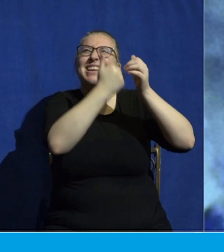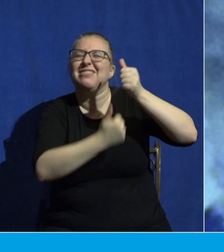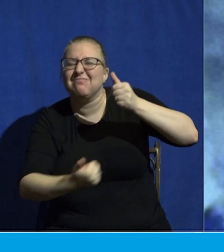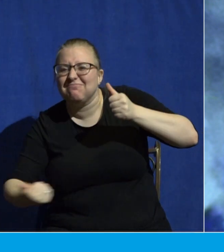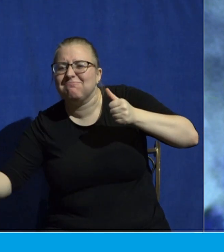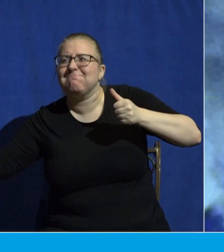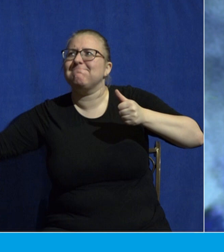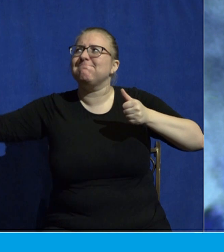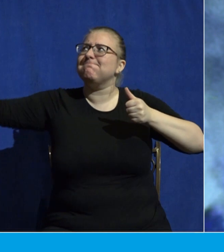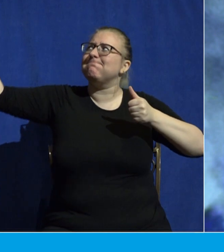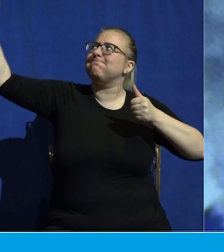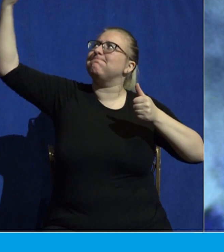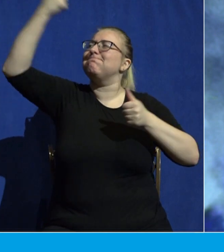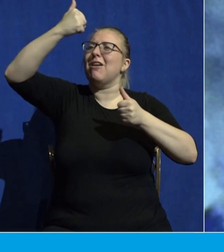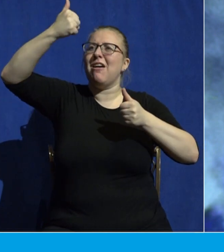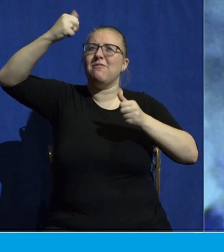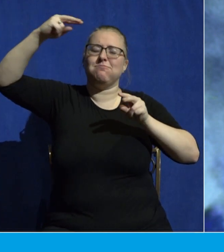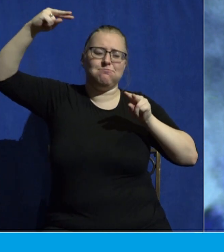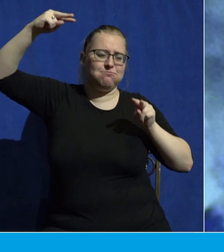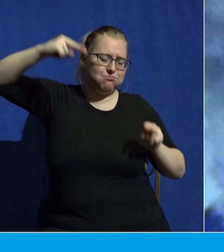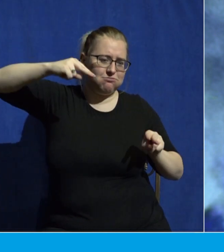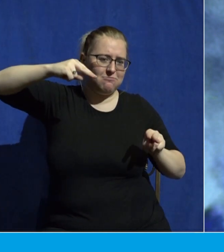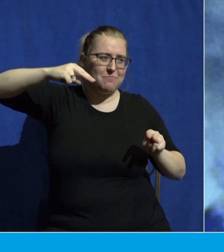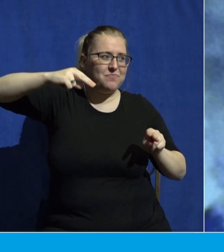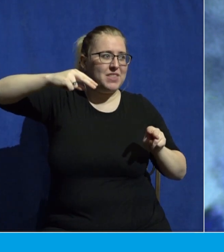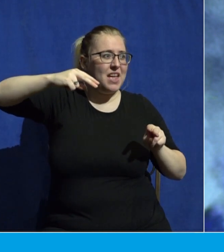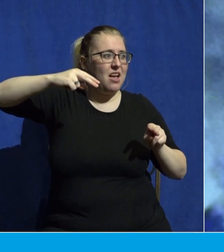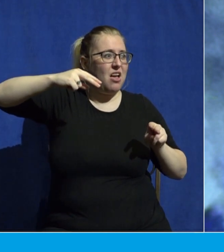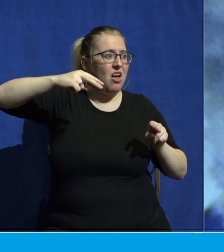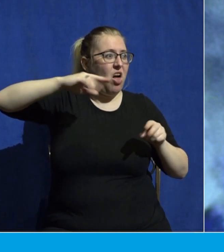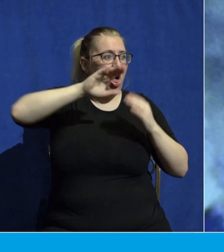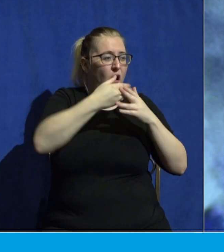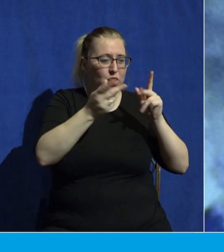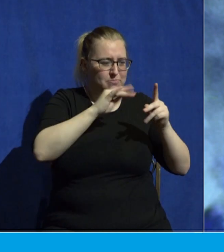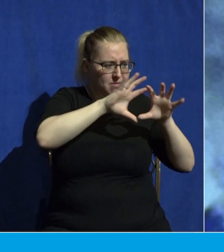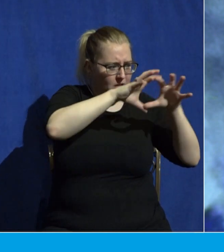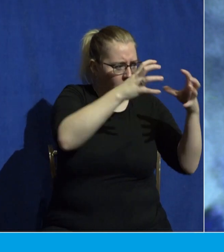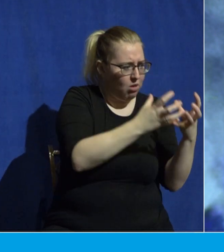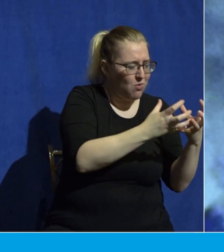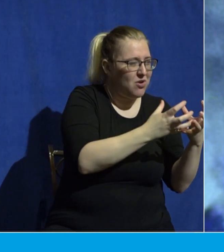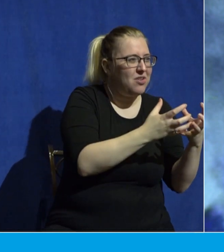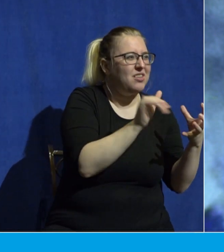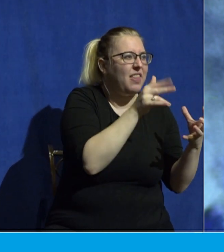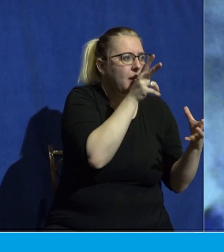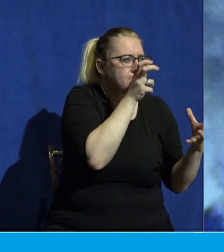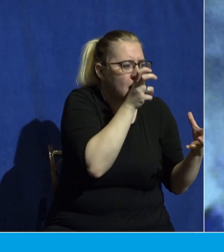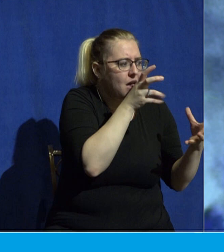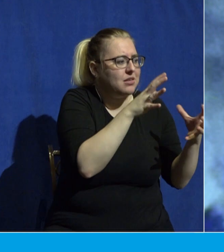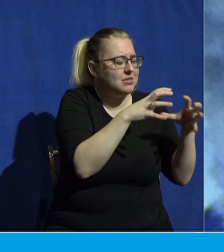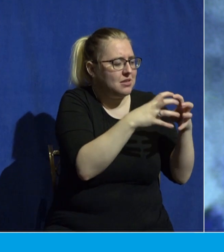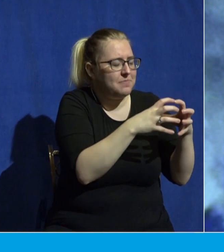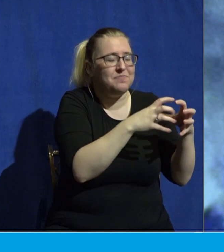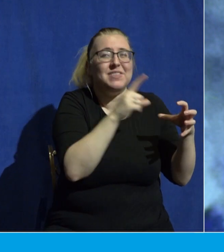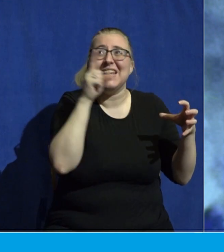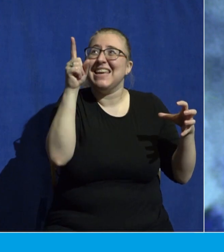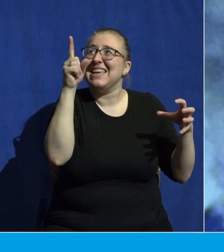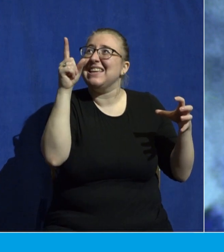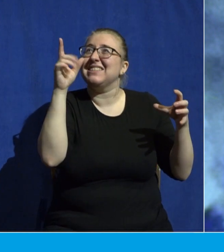earth. Like its inhabitants are like grasshoppers. Who stretches out the heavens like a curtain and